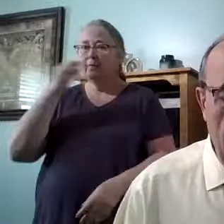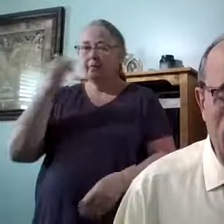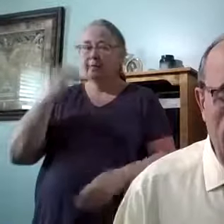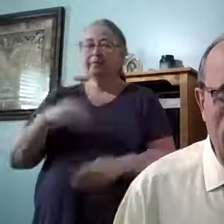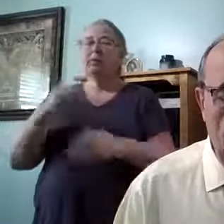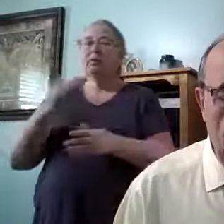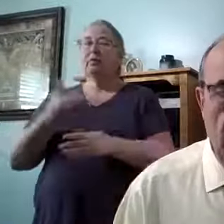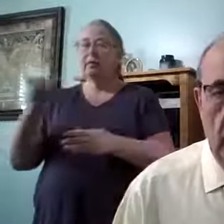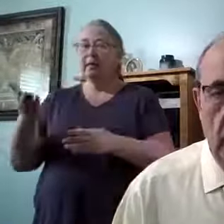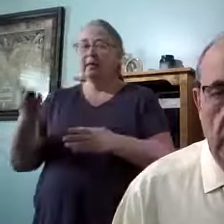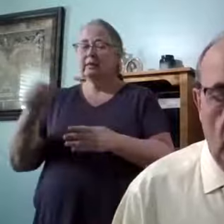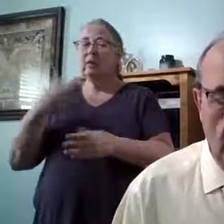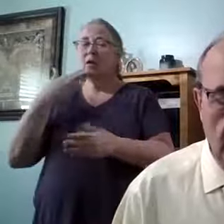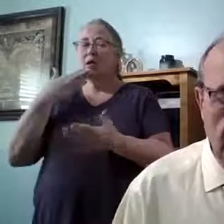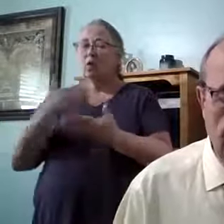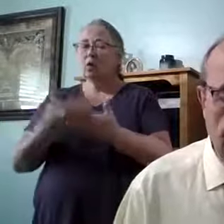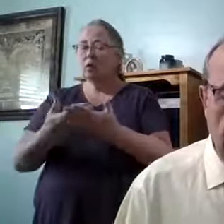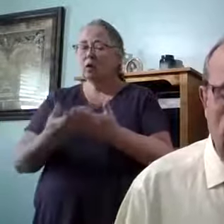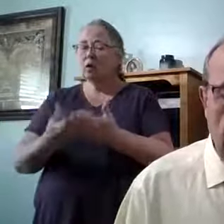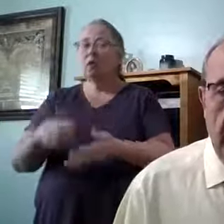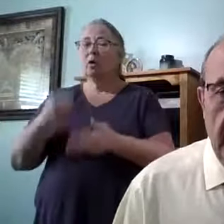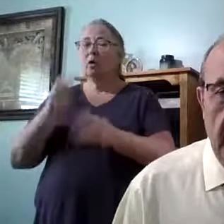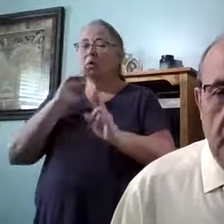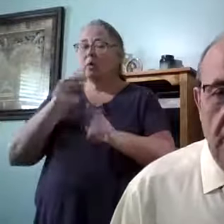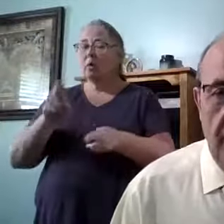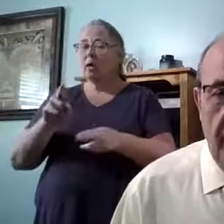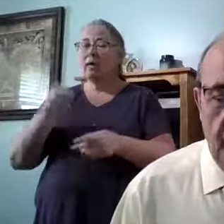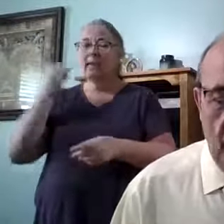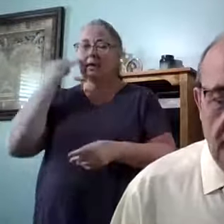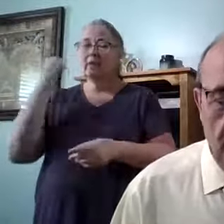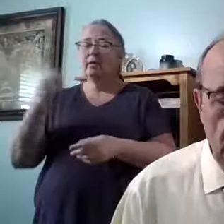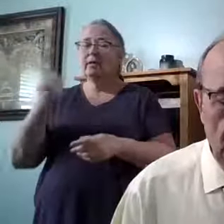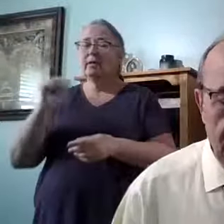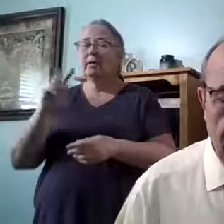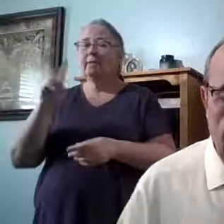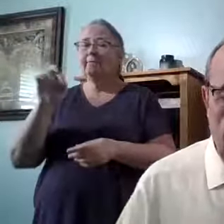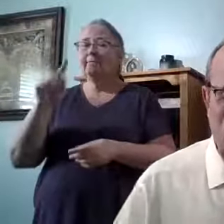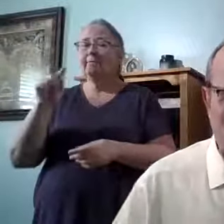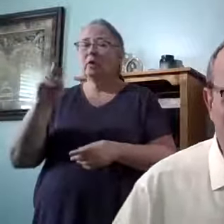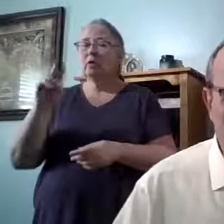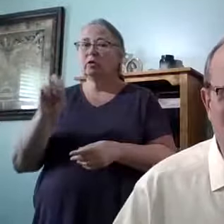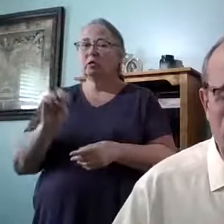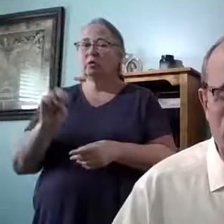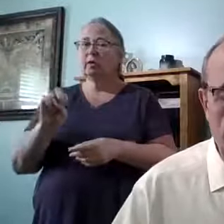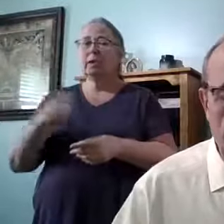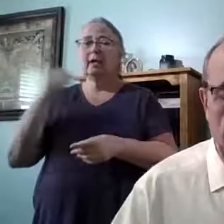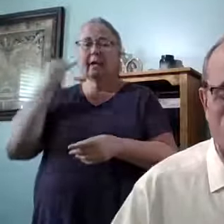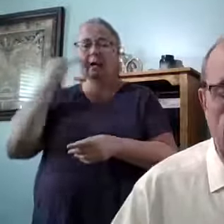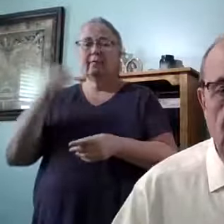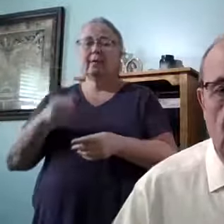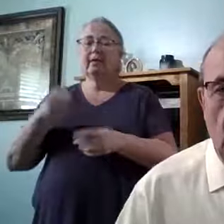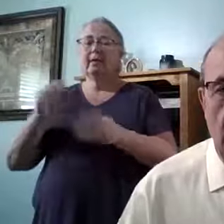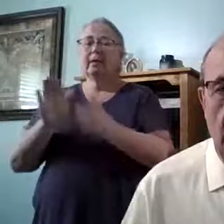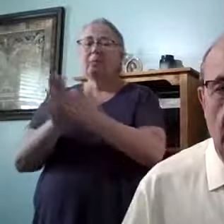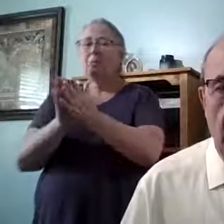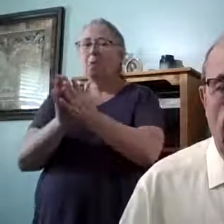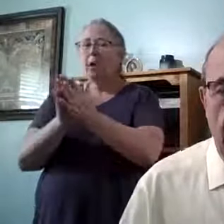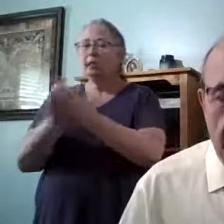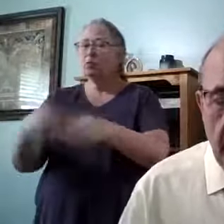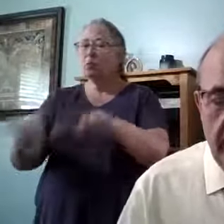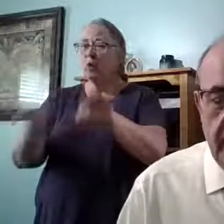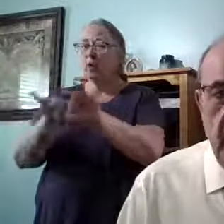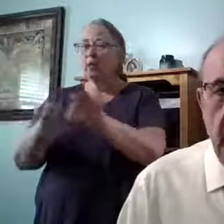whatever things are a good report, if there's any virtue, and if there's anything praiseworthy,